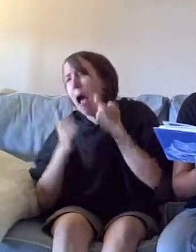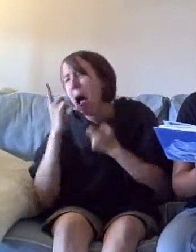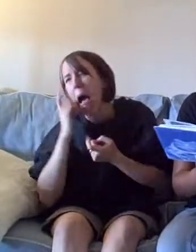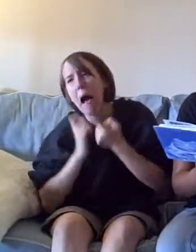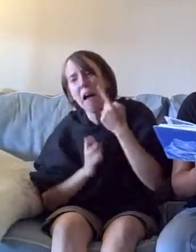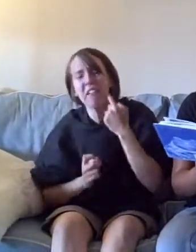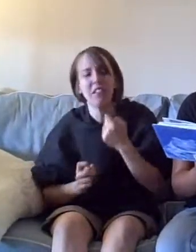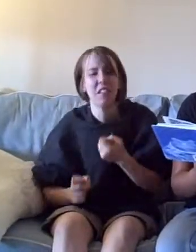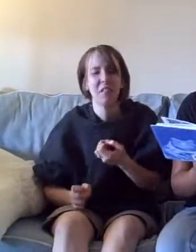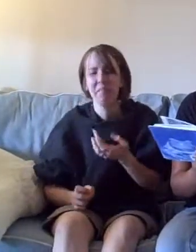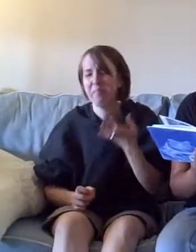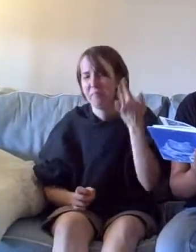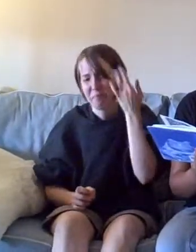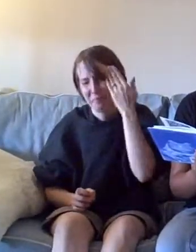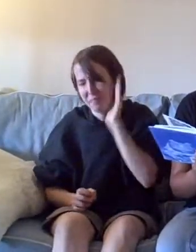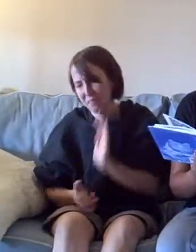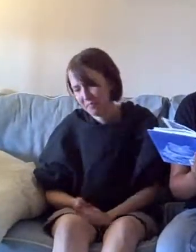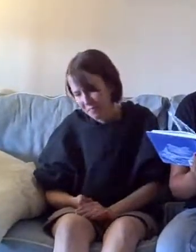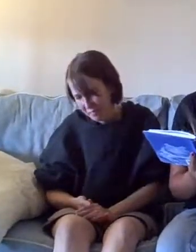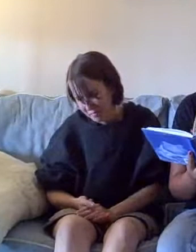And you don't know why.